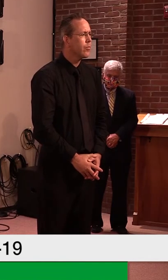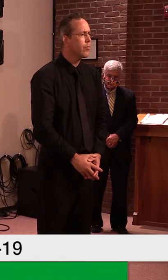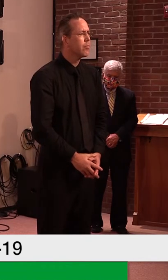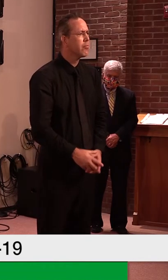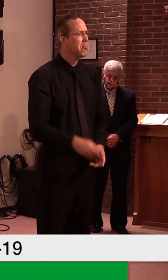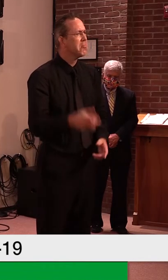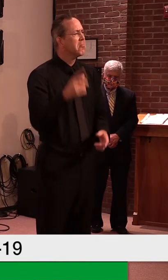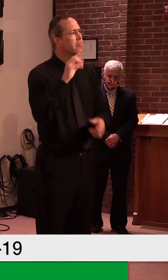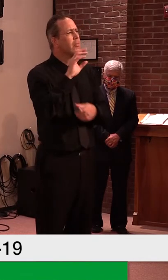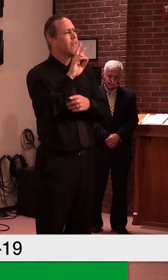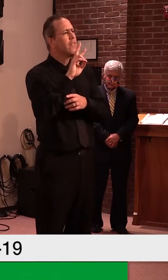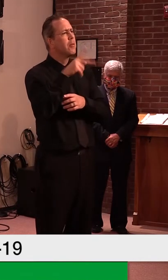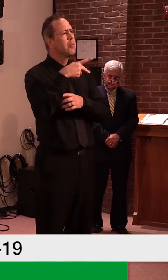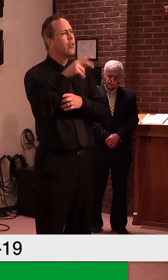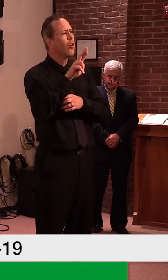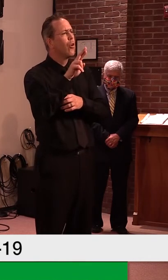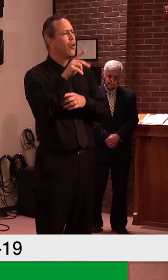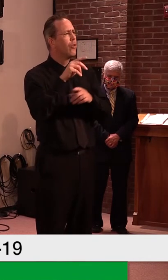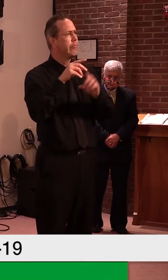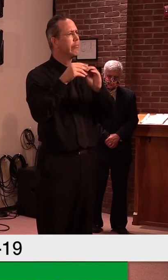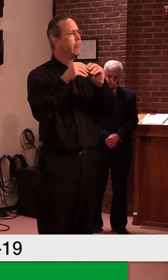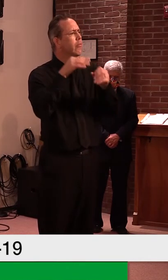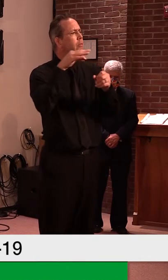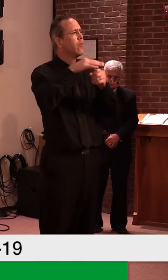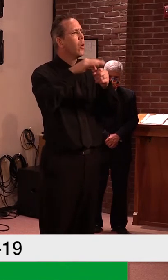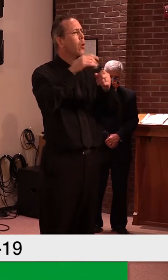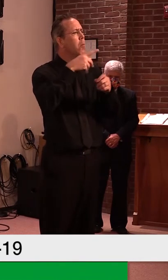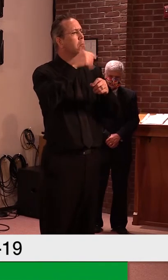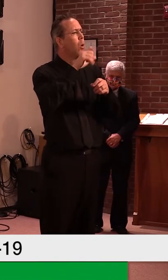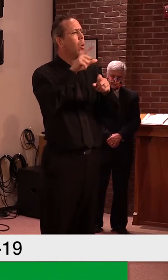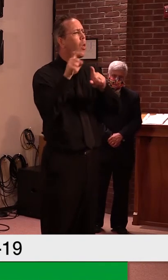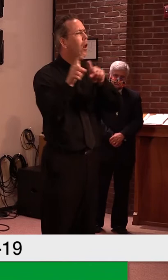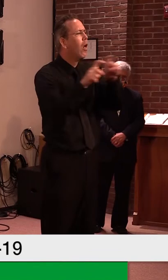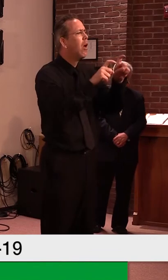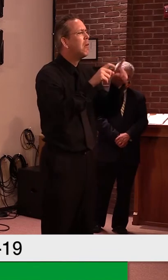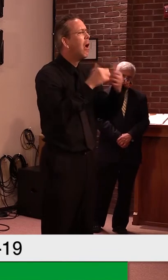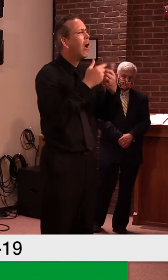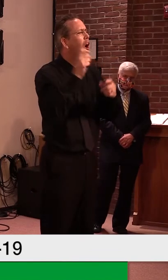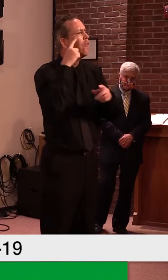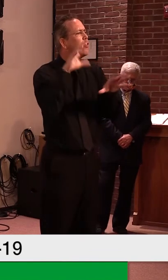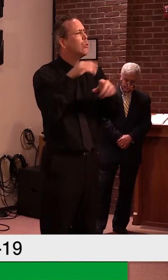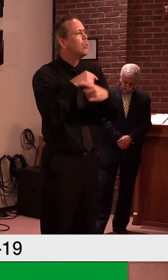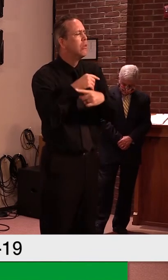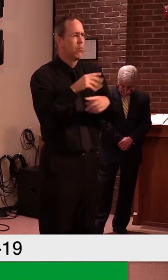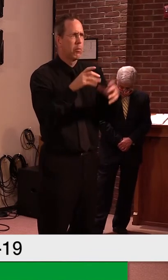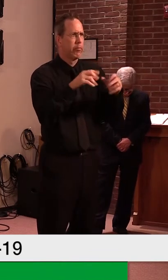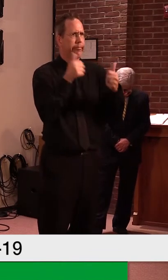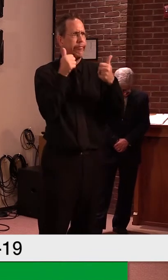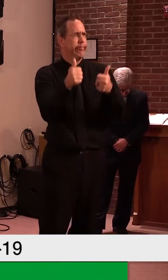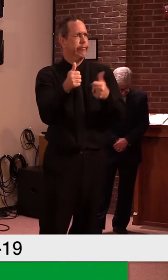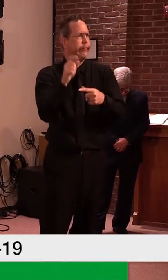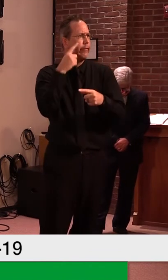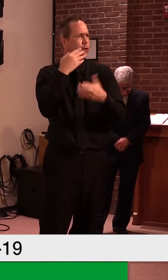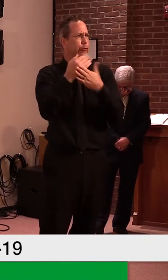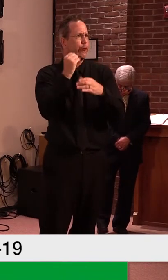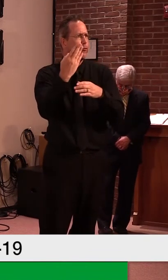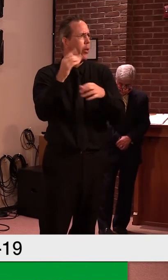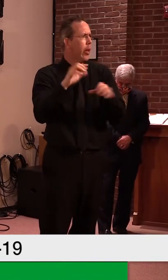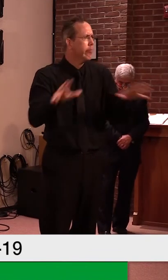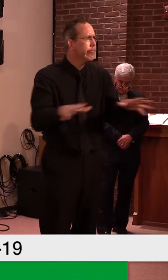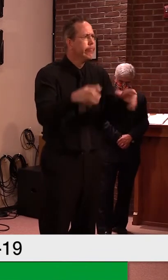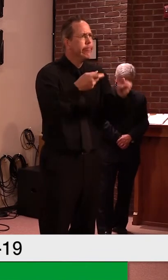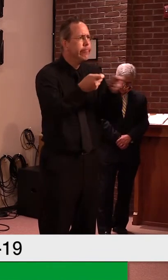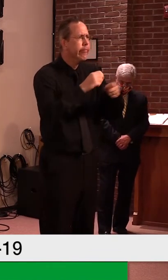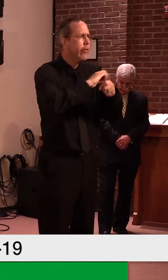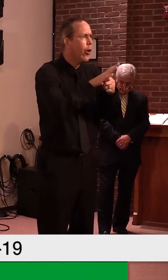of the other questions was, uh, uh, the budget and by two to one margin, the respondents say they would rather